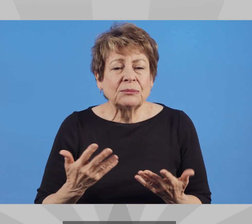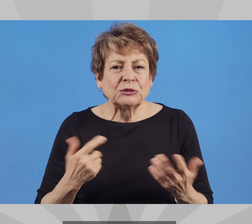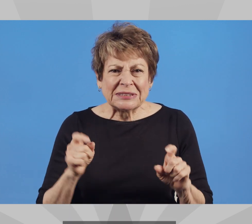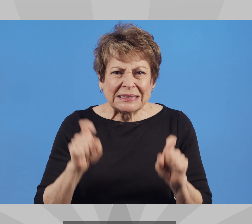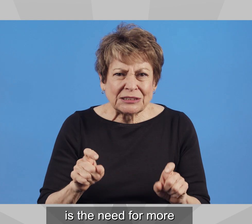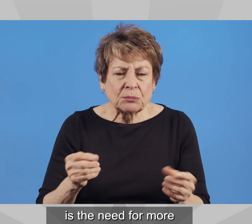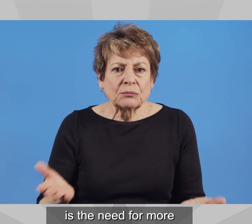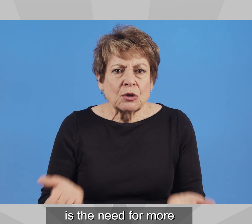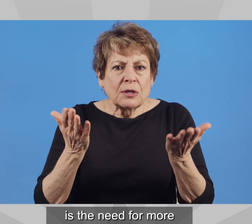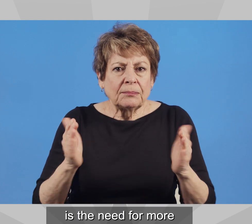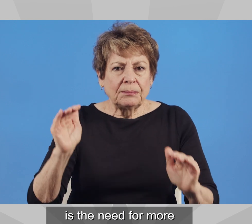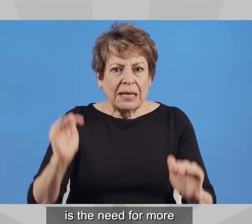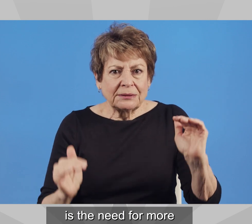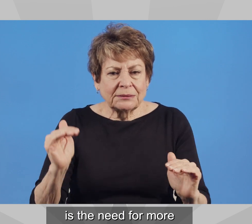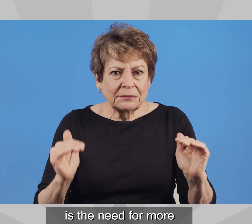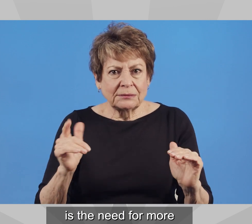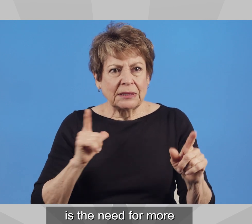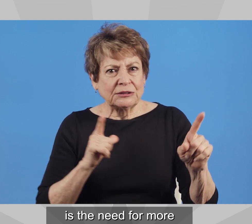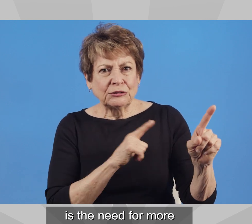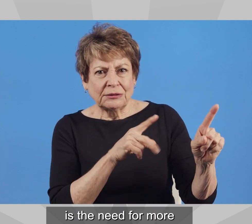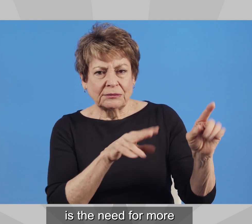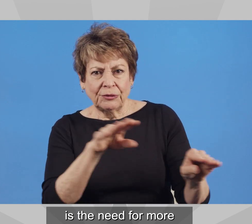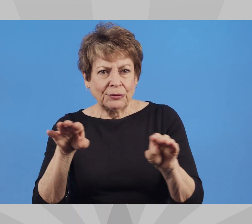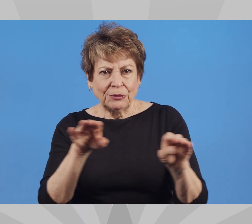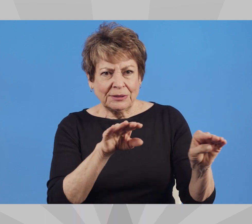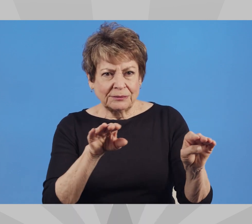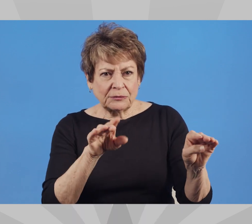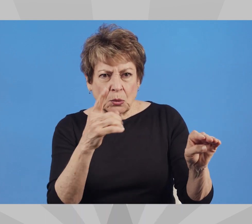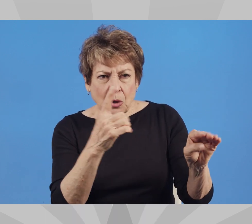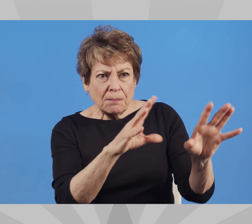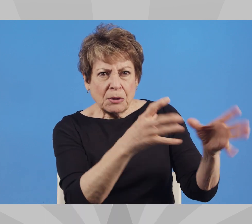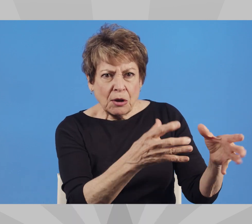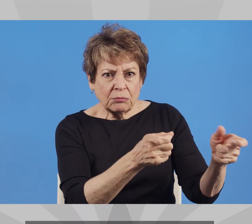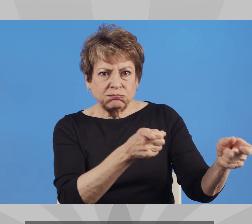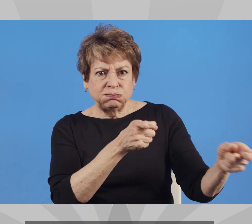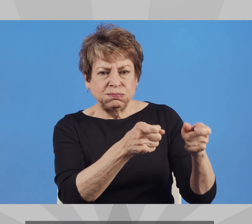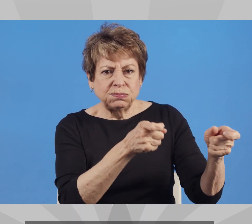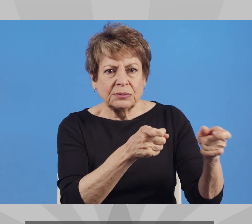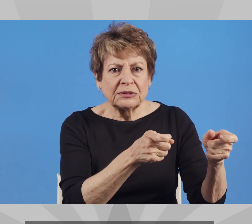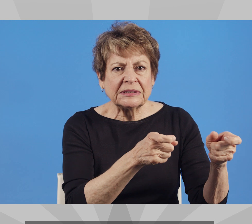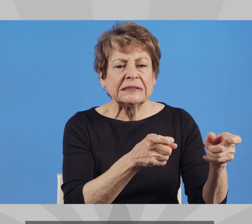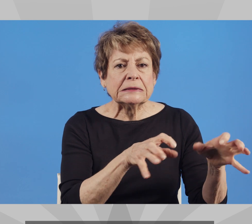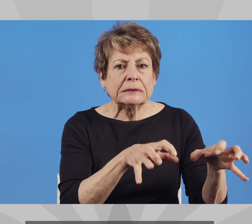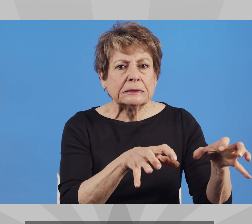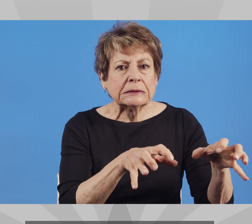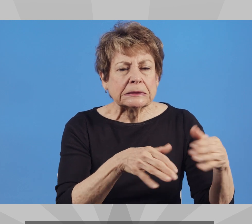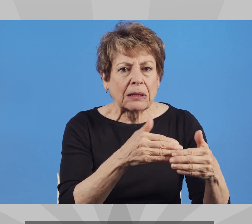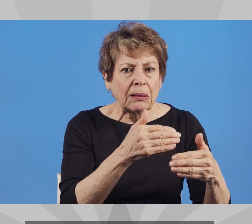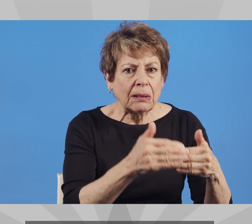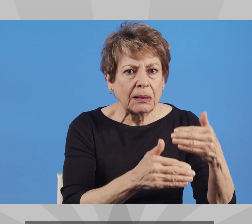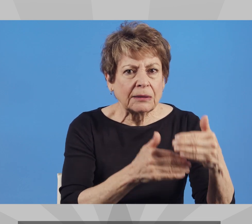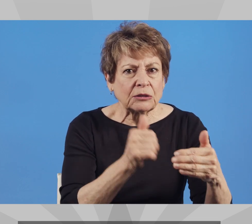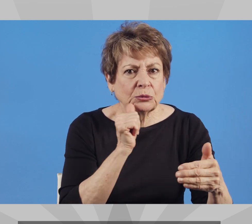motivates me is the need for more balance in the legislature. One-party rule has stifled